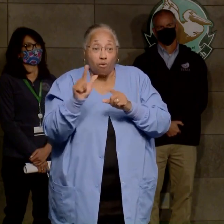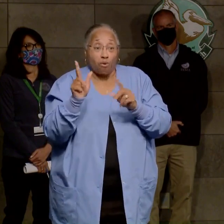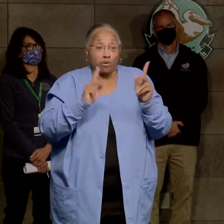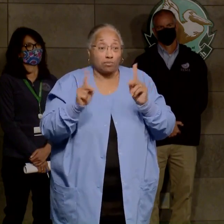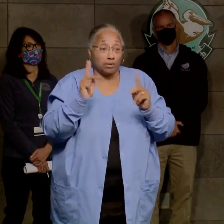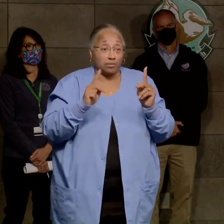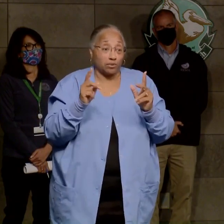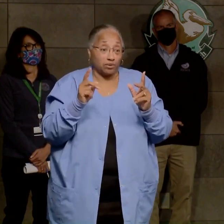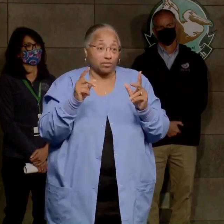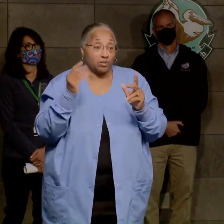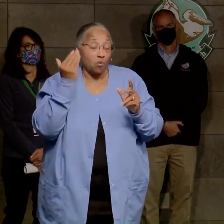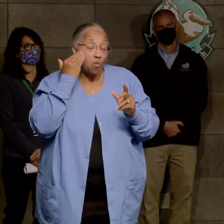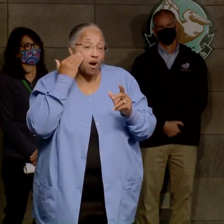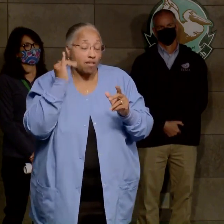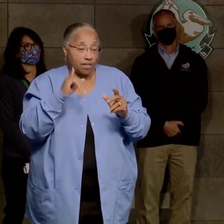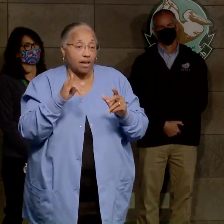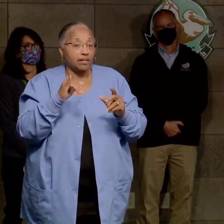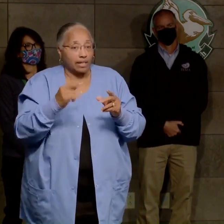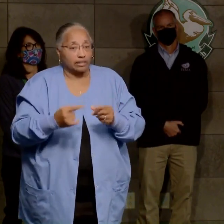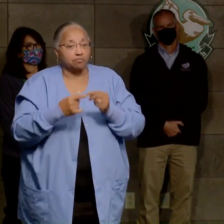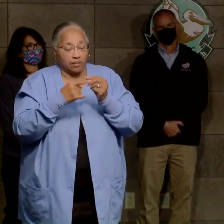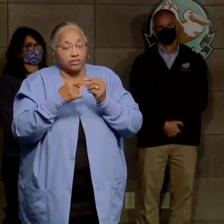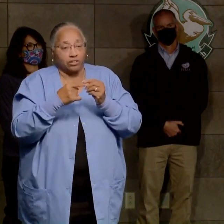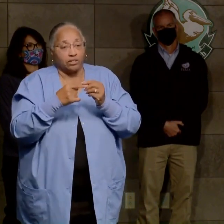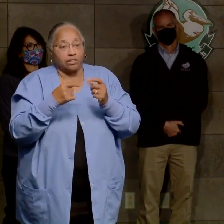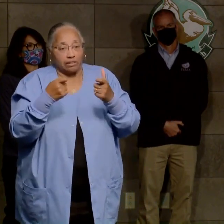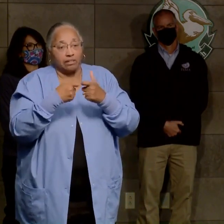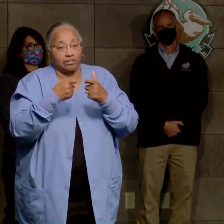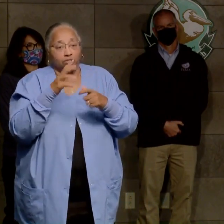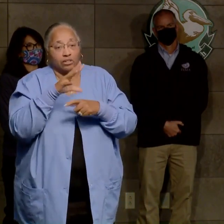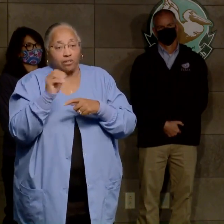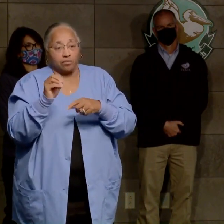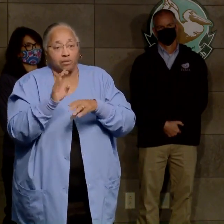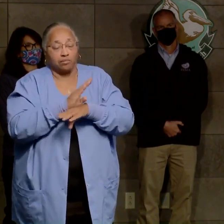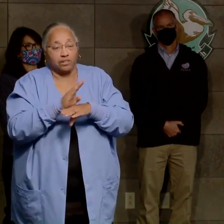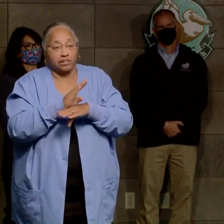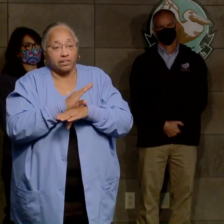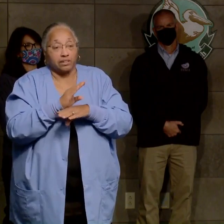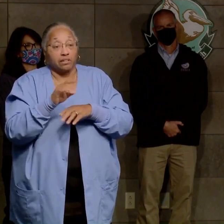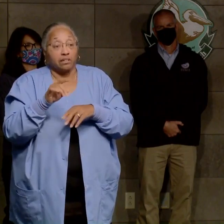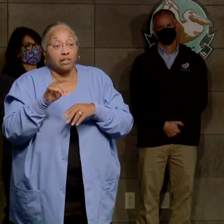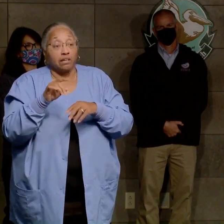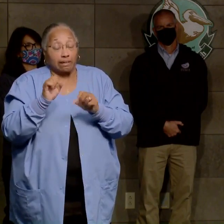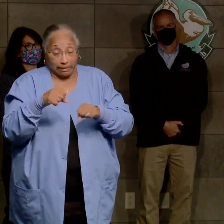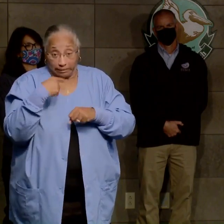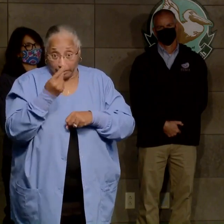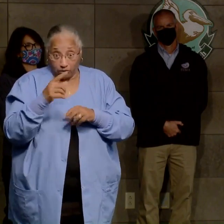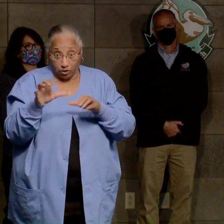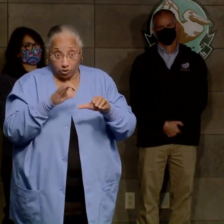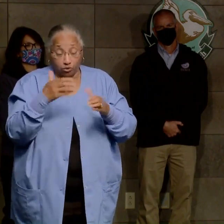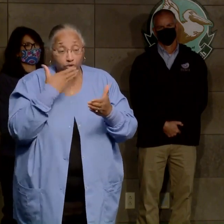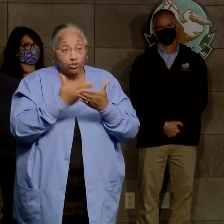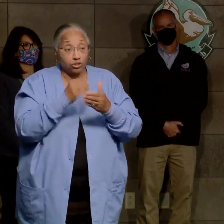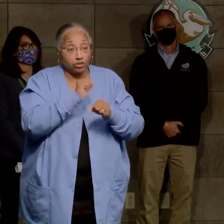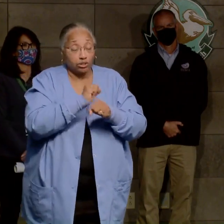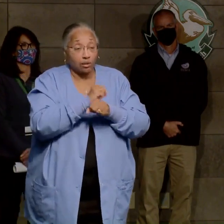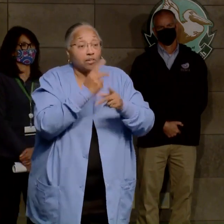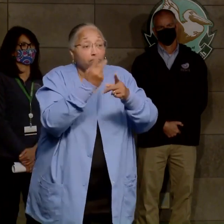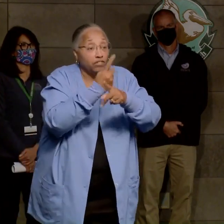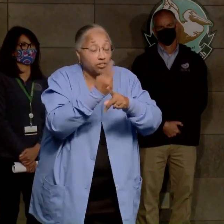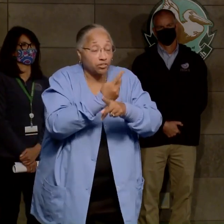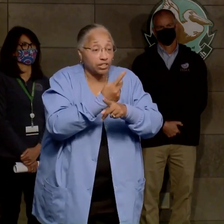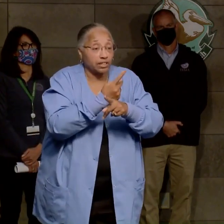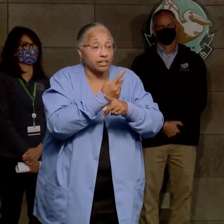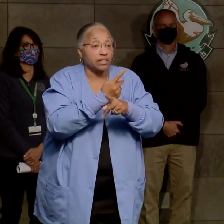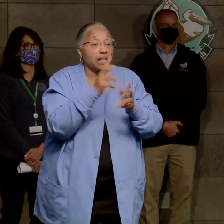power companies and the Public Service Commission. I can tell you that they do a very good job of strategically assessing where the damage